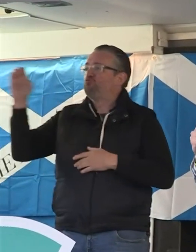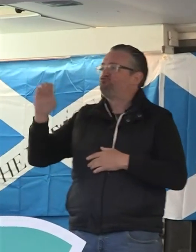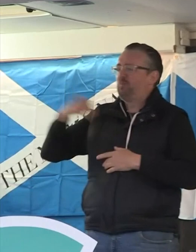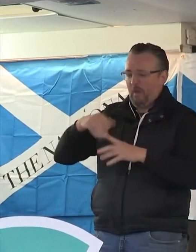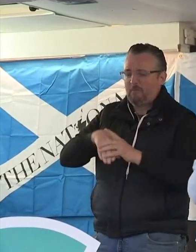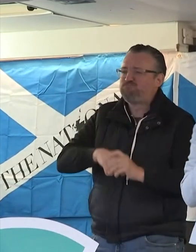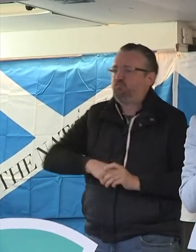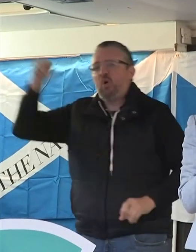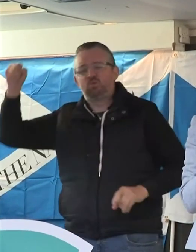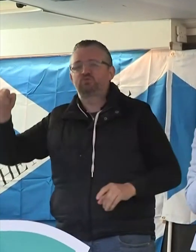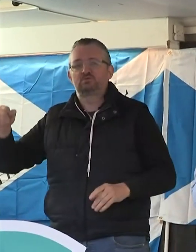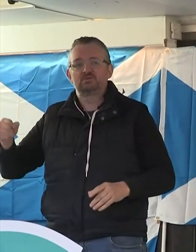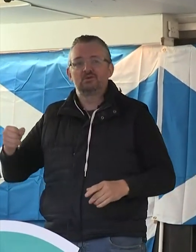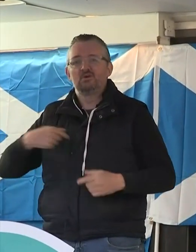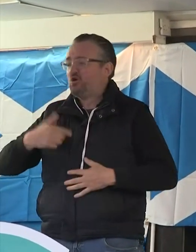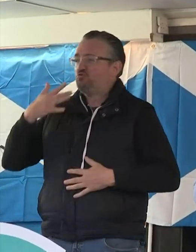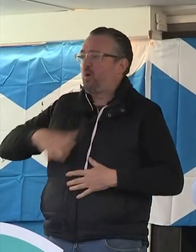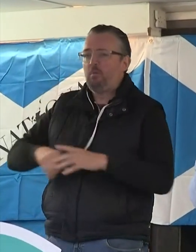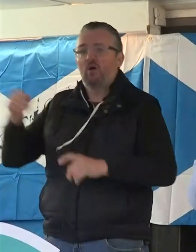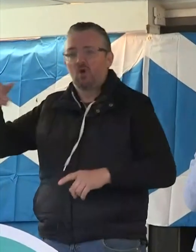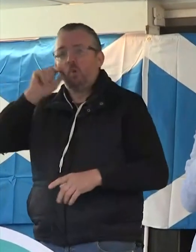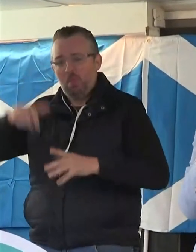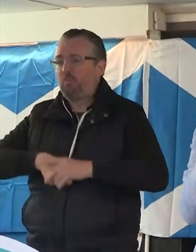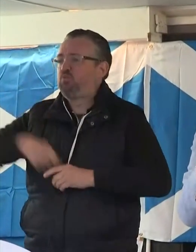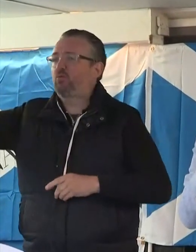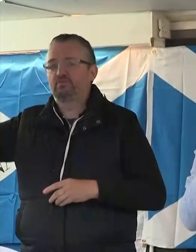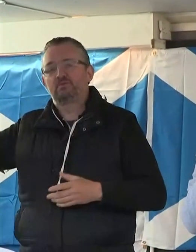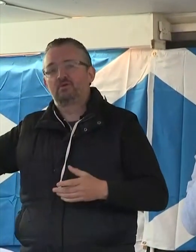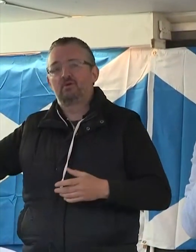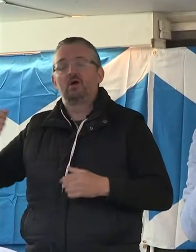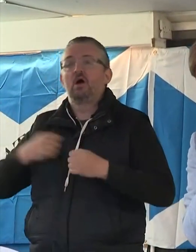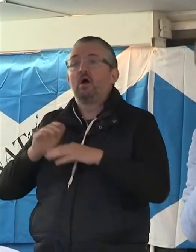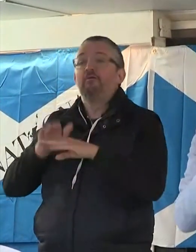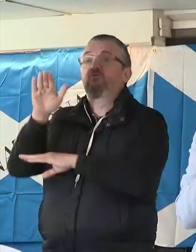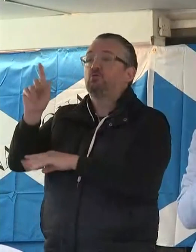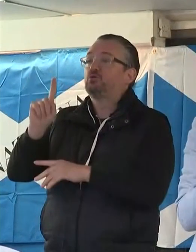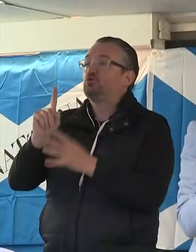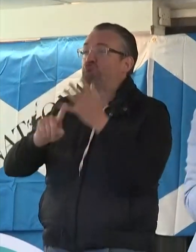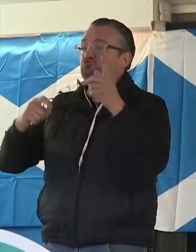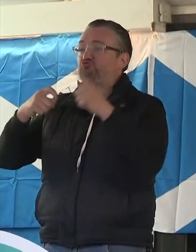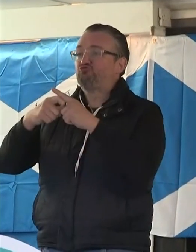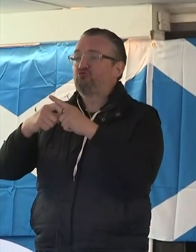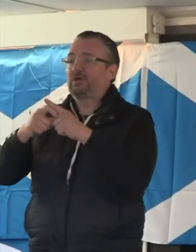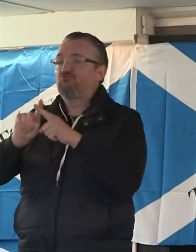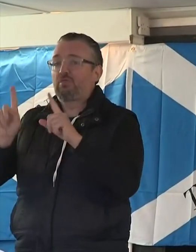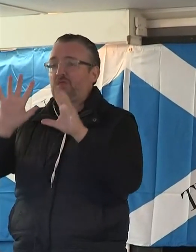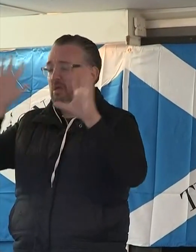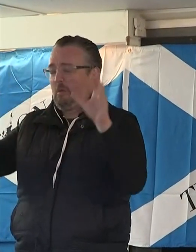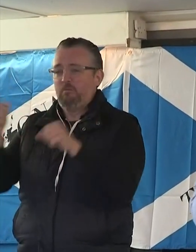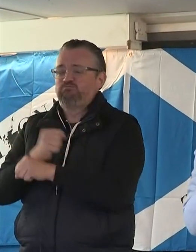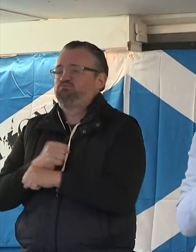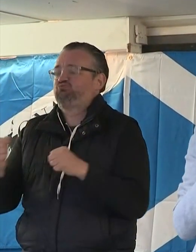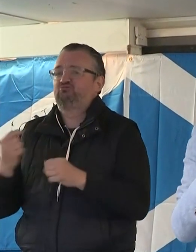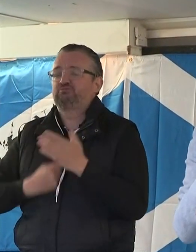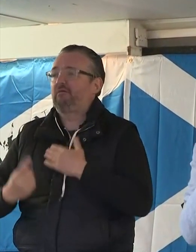family of nations against our will. A future where the UK turns in on itself. A